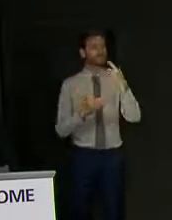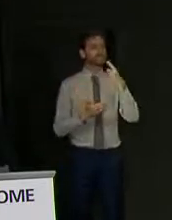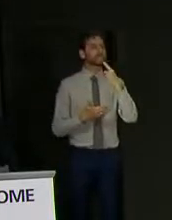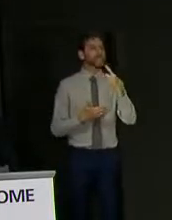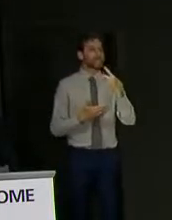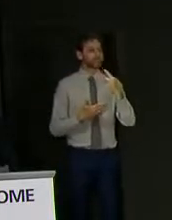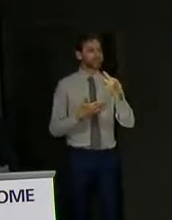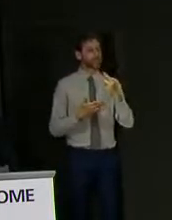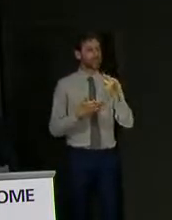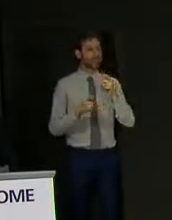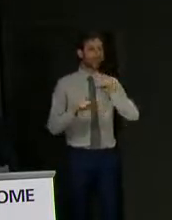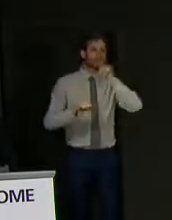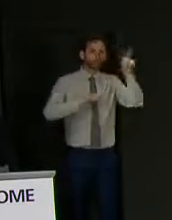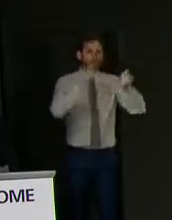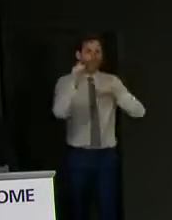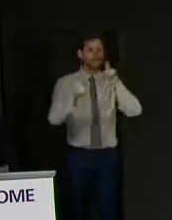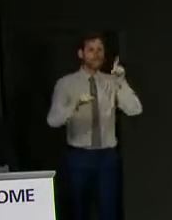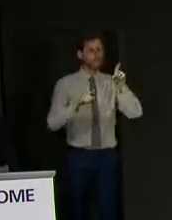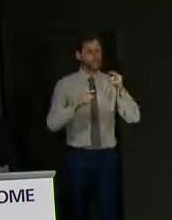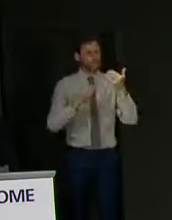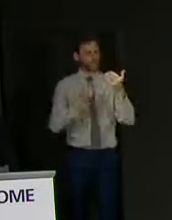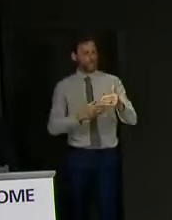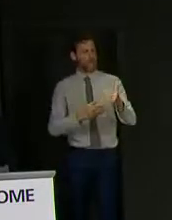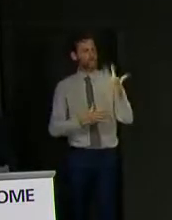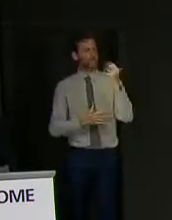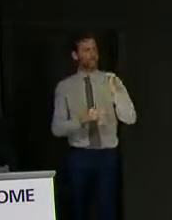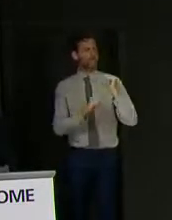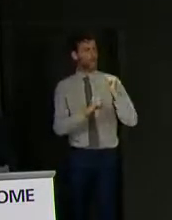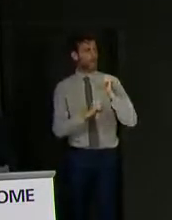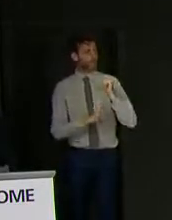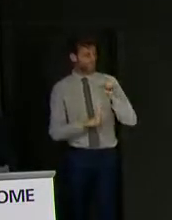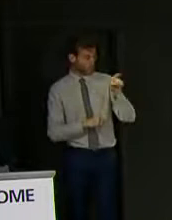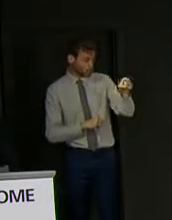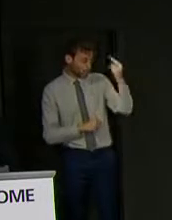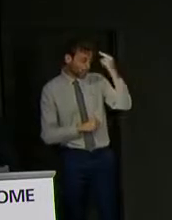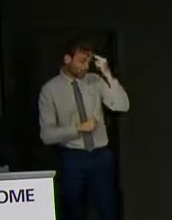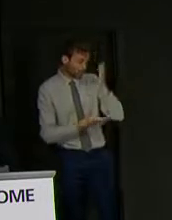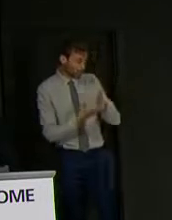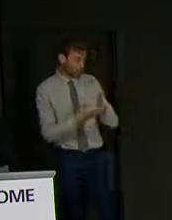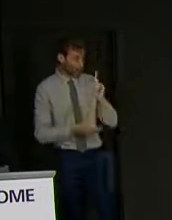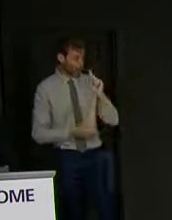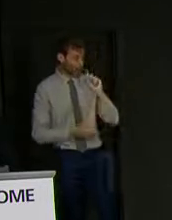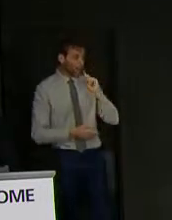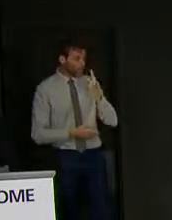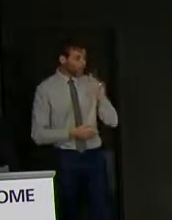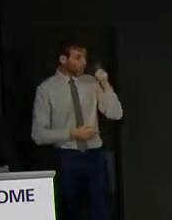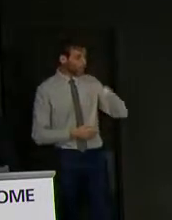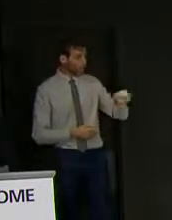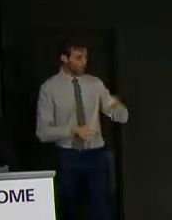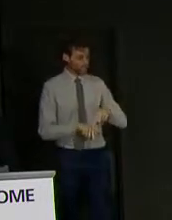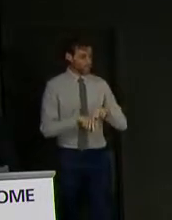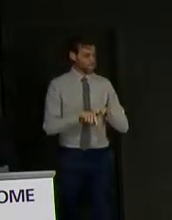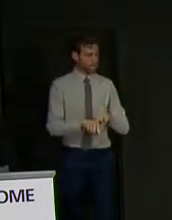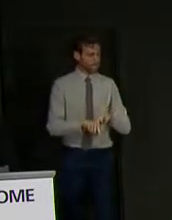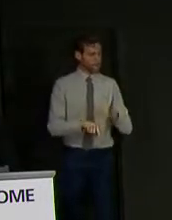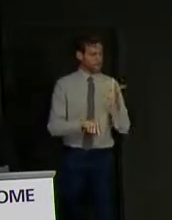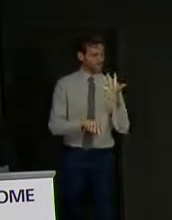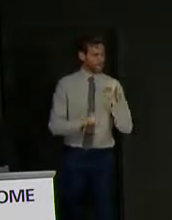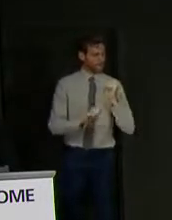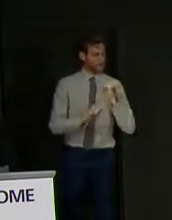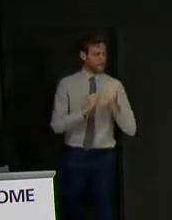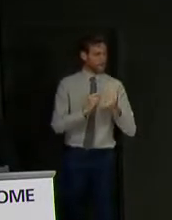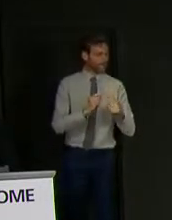but with this kind of weather and with the easing of restrictions, how realistic is it to expect people to stick within that five miles and what would be your message to